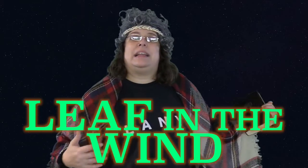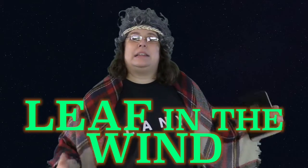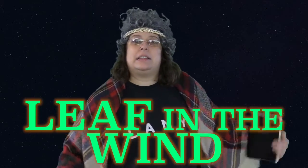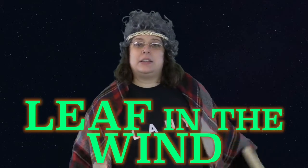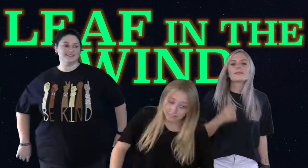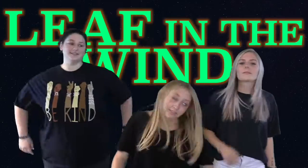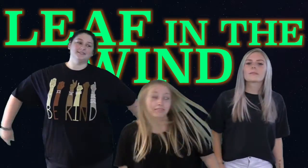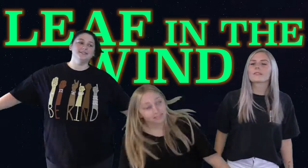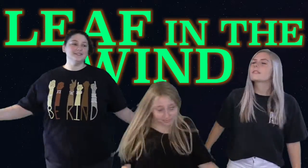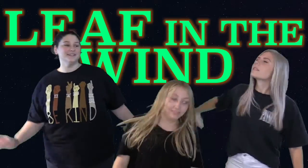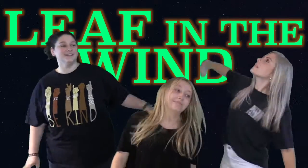wind.